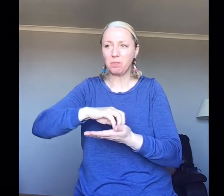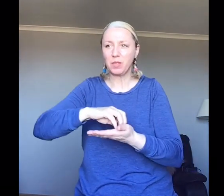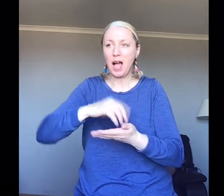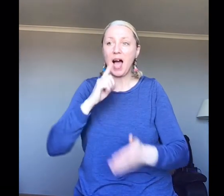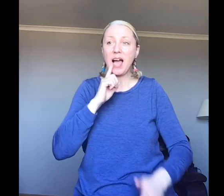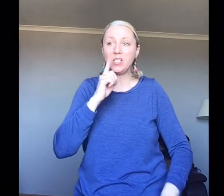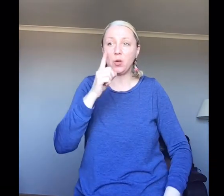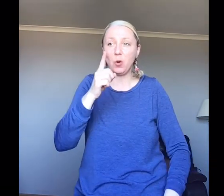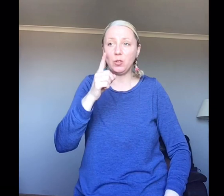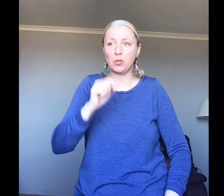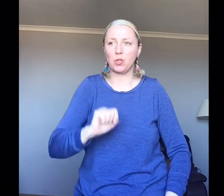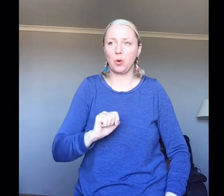You told you so.